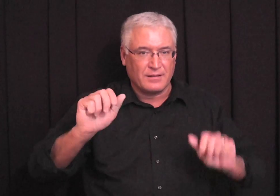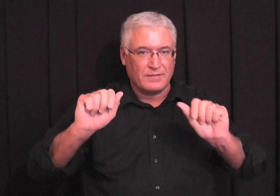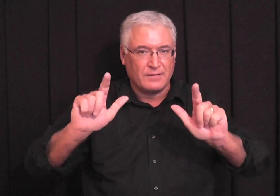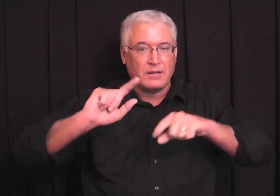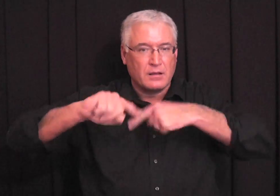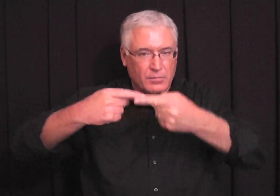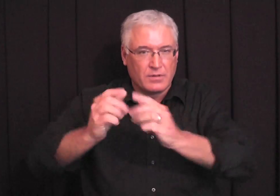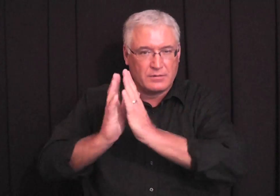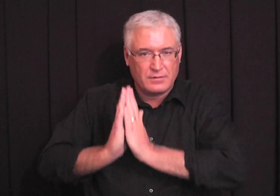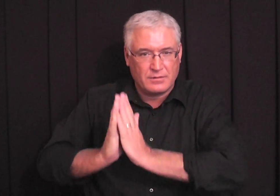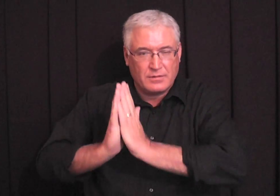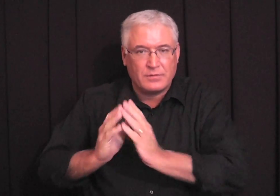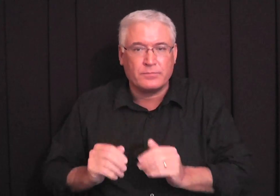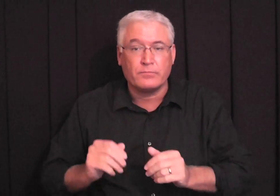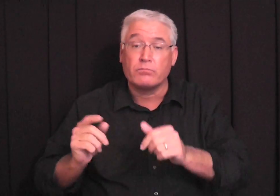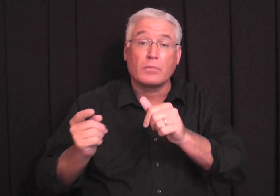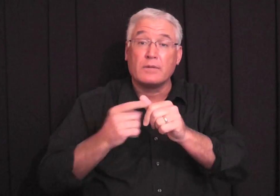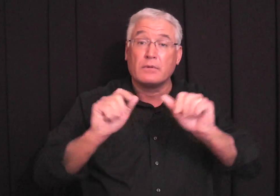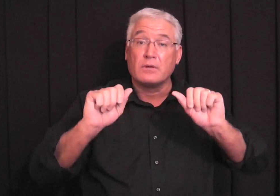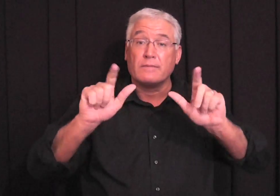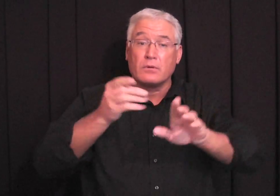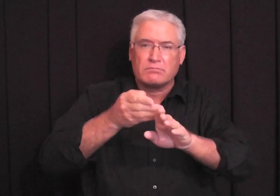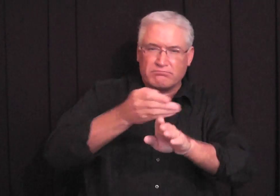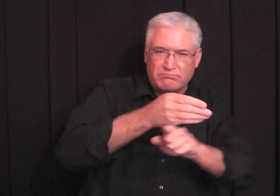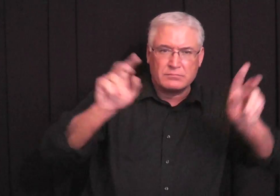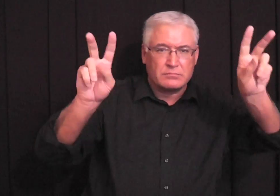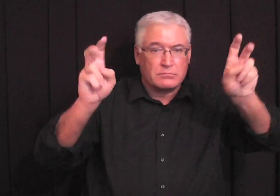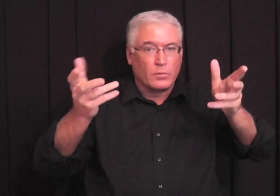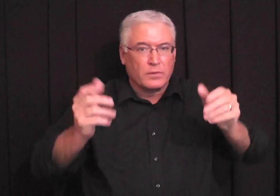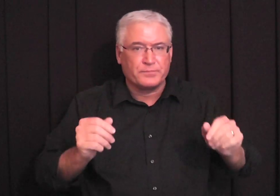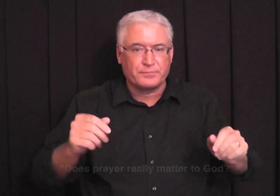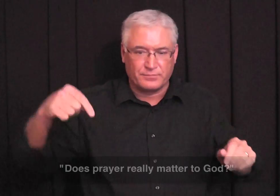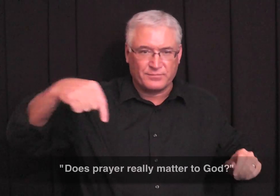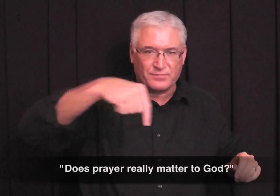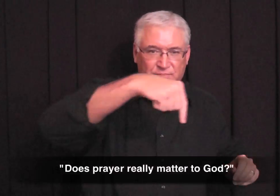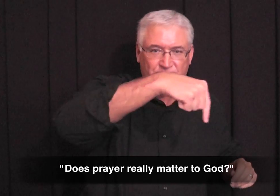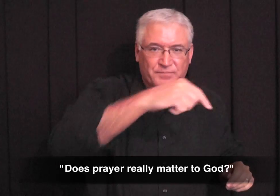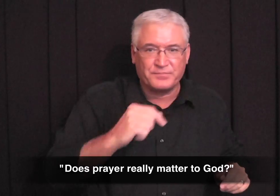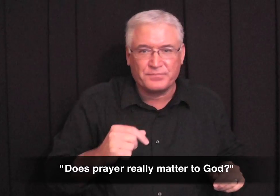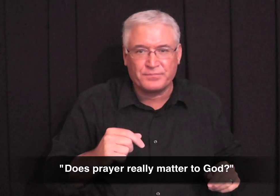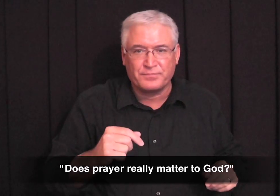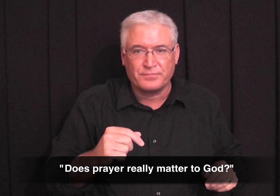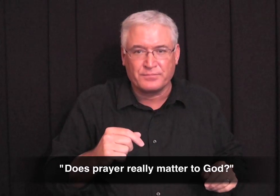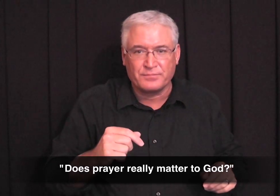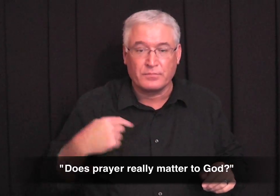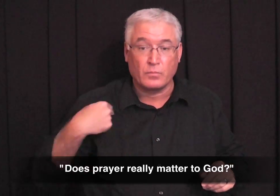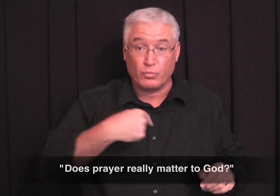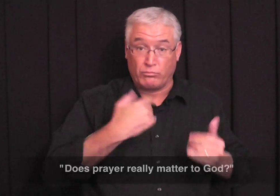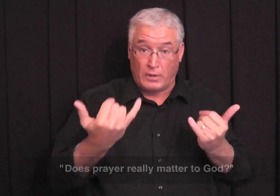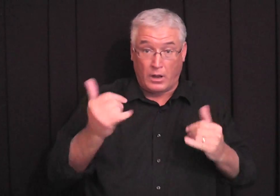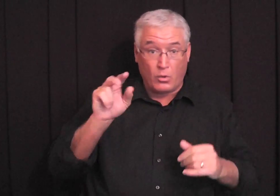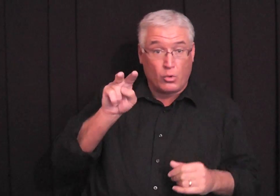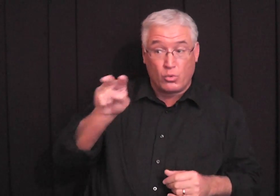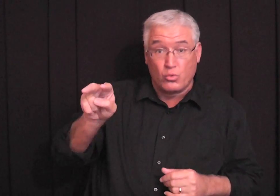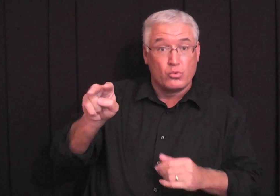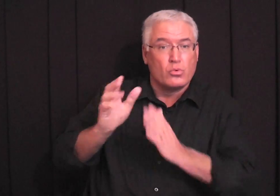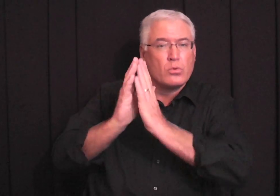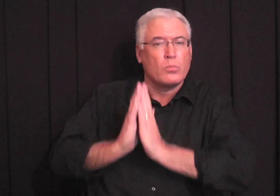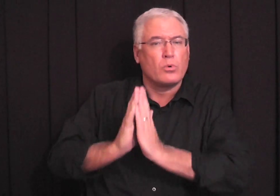This is the second blog about prayer. In the first blog, it was entitled, Does Prayer Really Matter to God? And